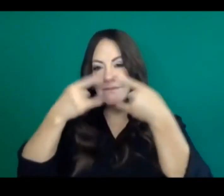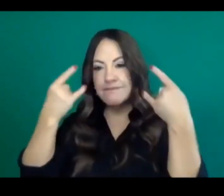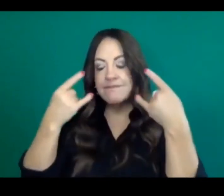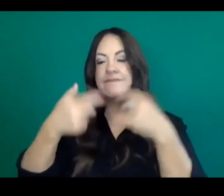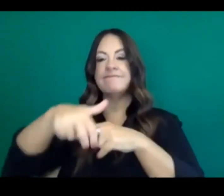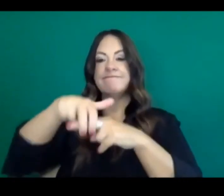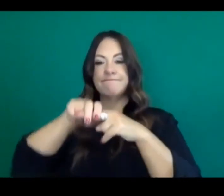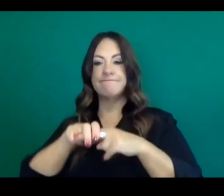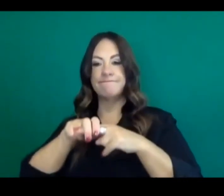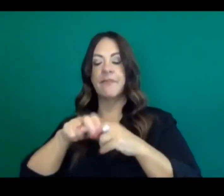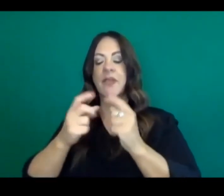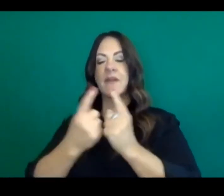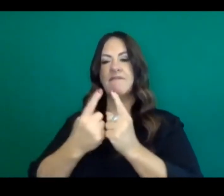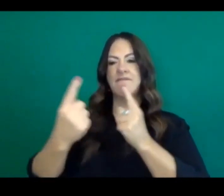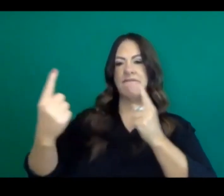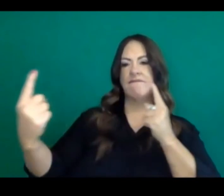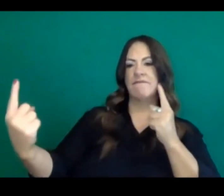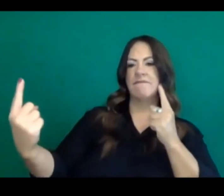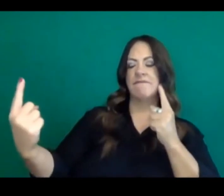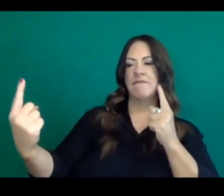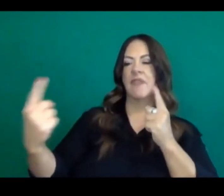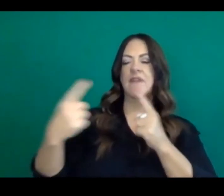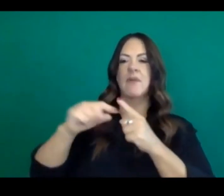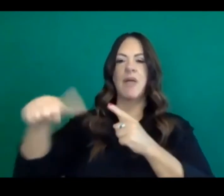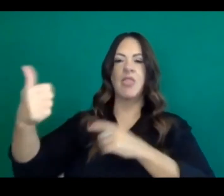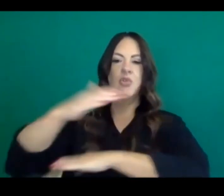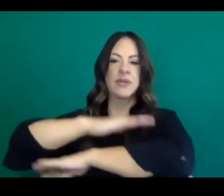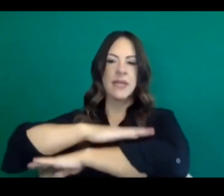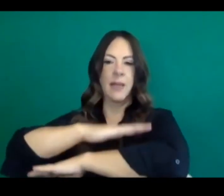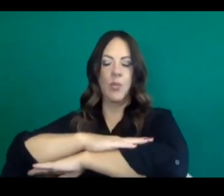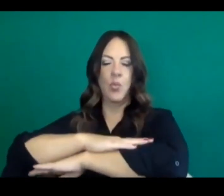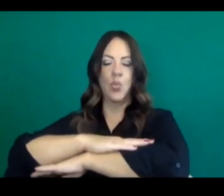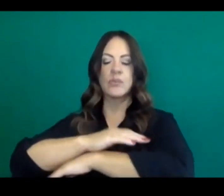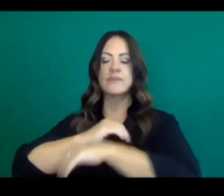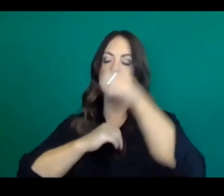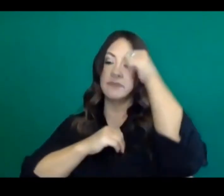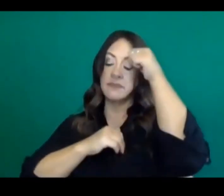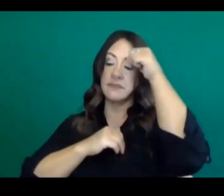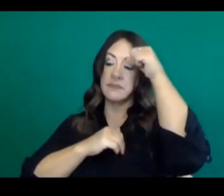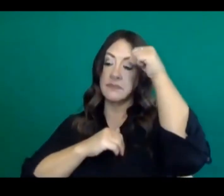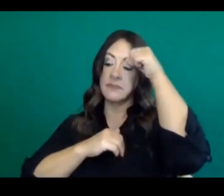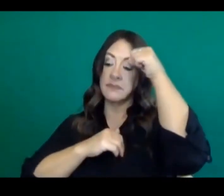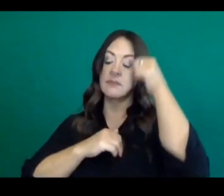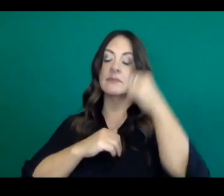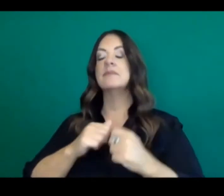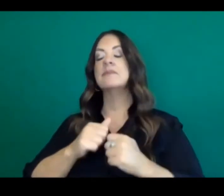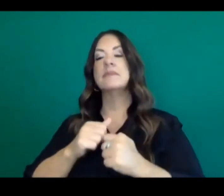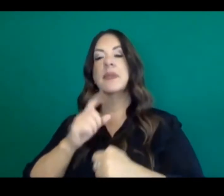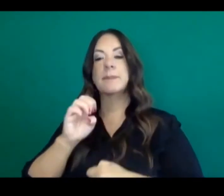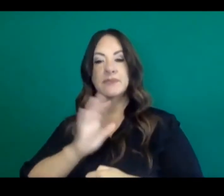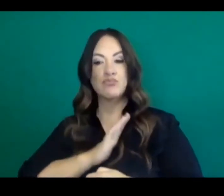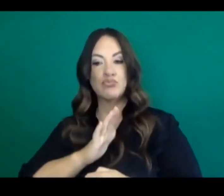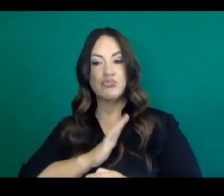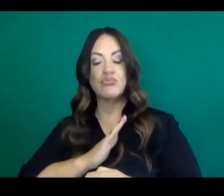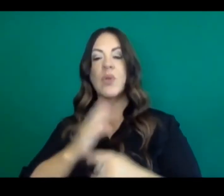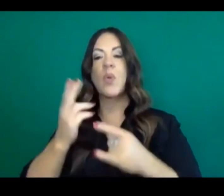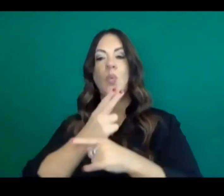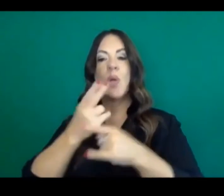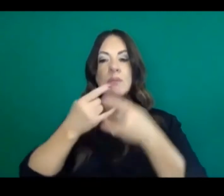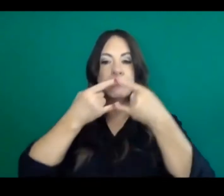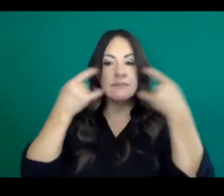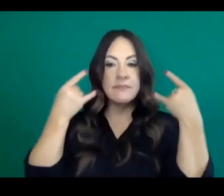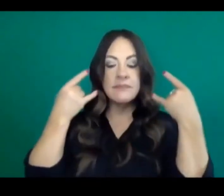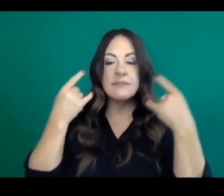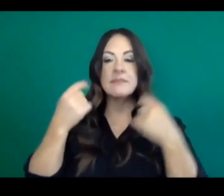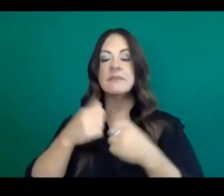far enough away from others that you don't know and don't interact with. Um, do the courteous thing and put your mask on when